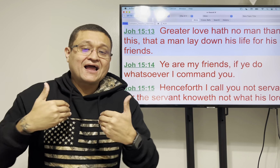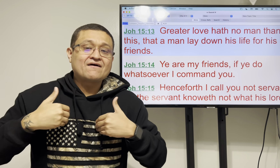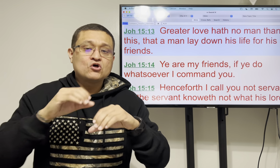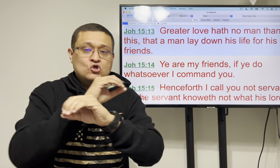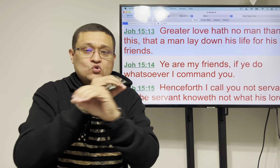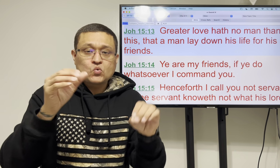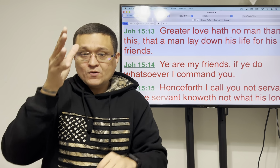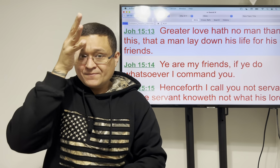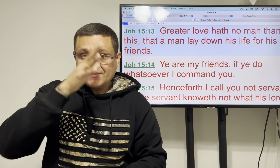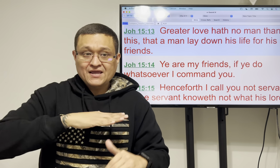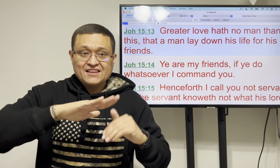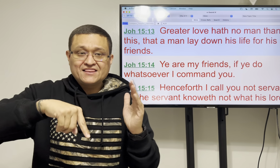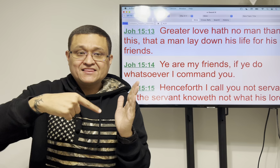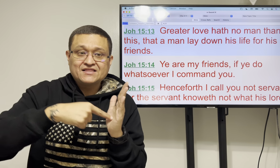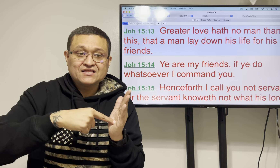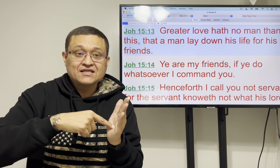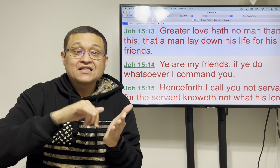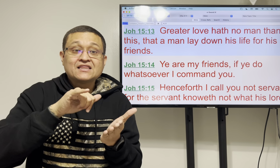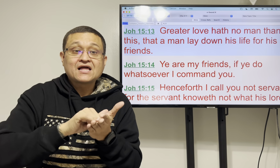you and put away the things that they need to be doing